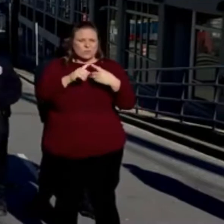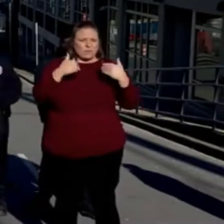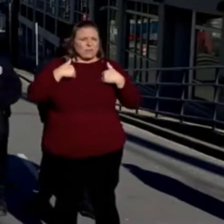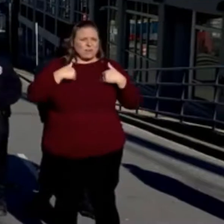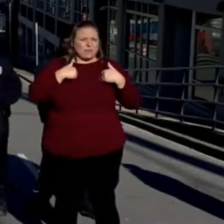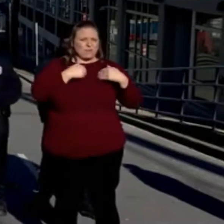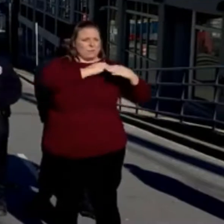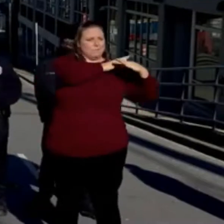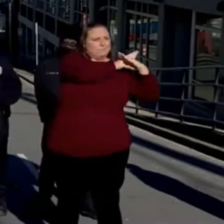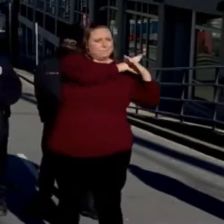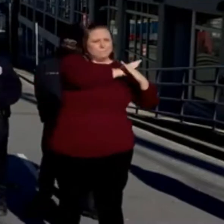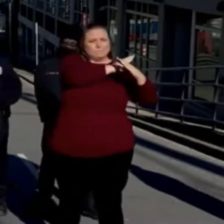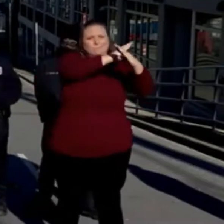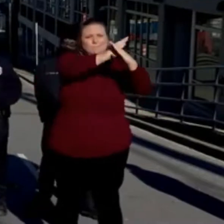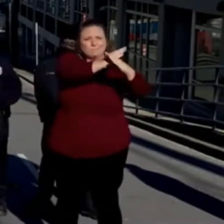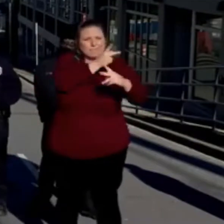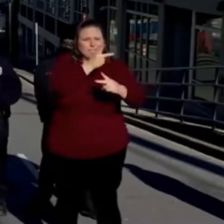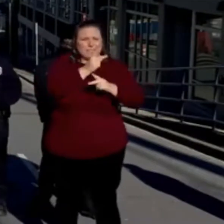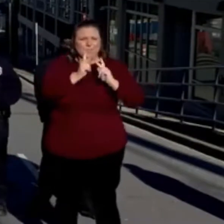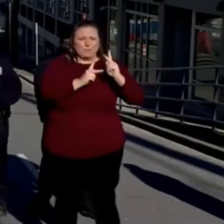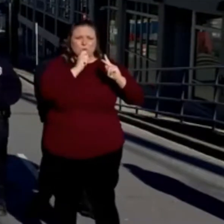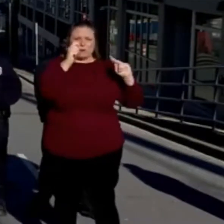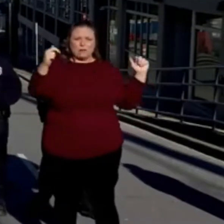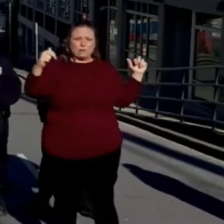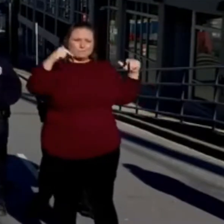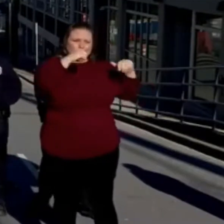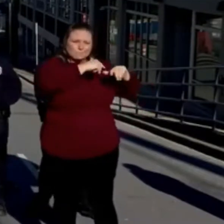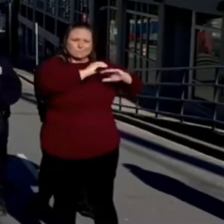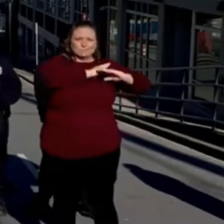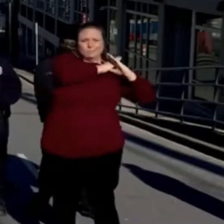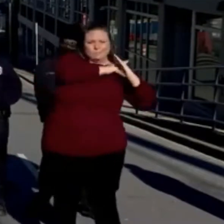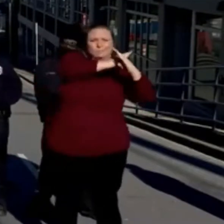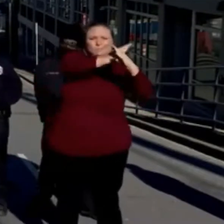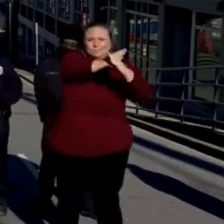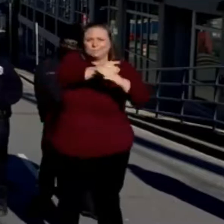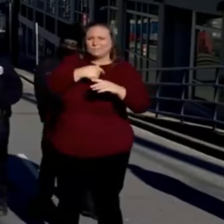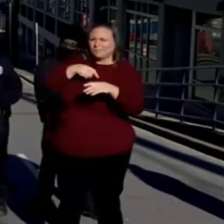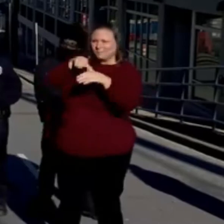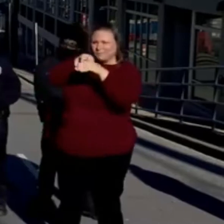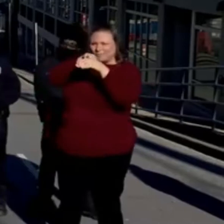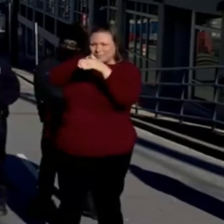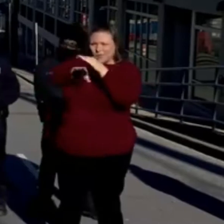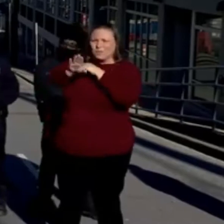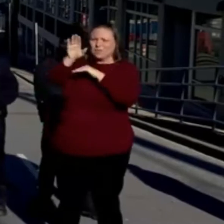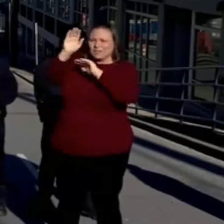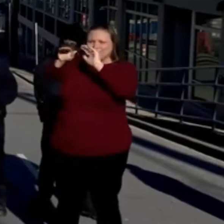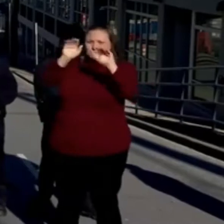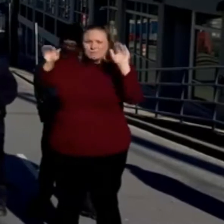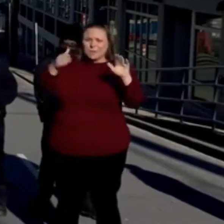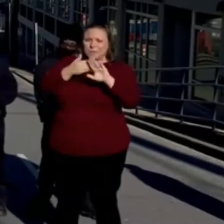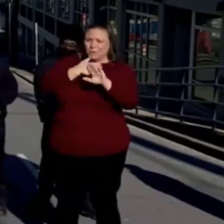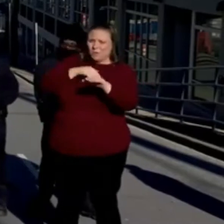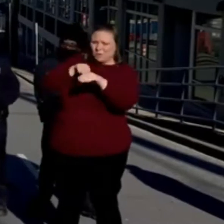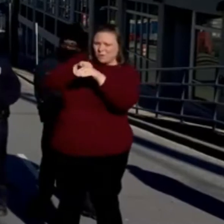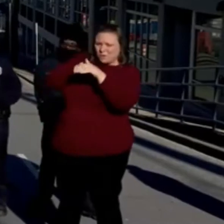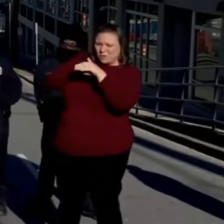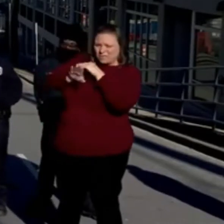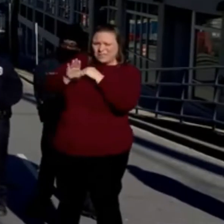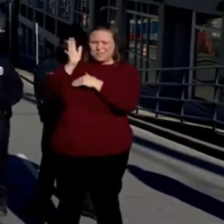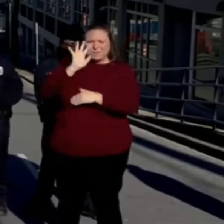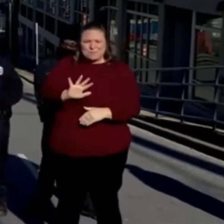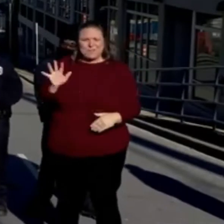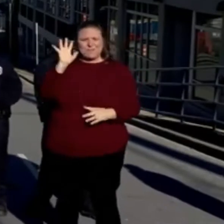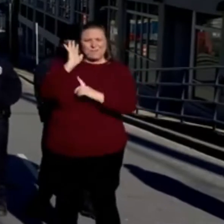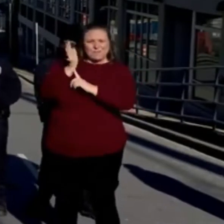much of a barricade as we can, keep people out. We go inside, just before we go inside, probably